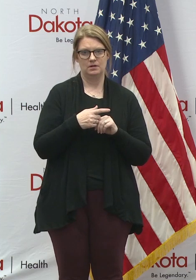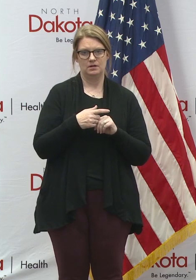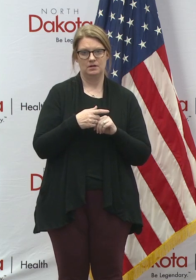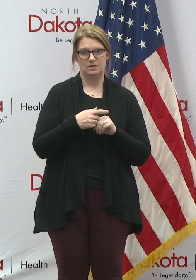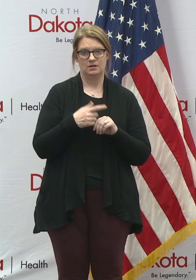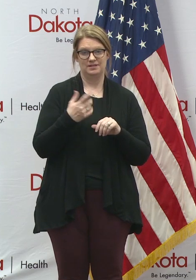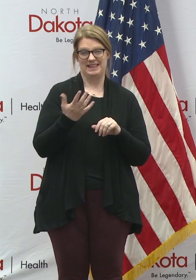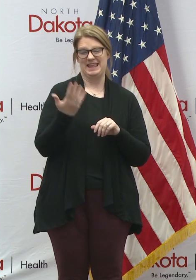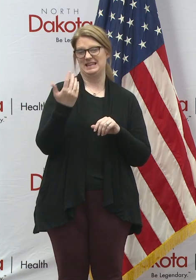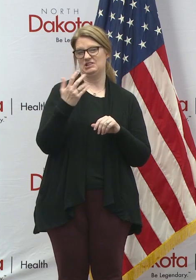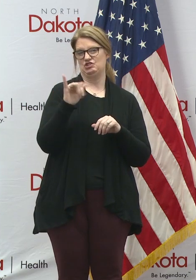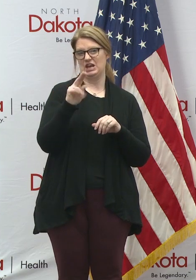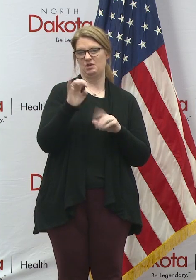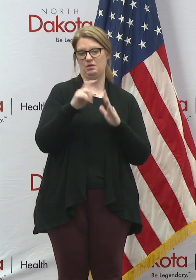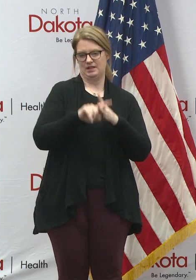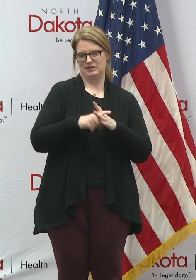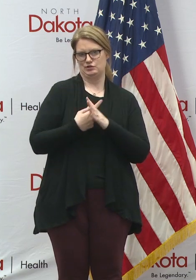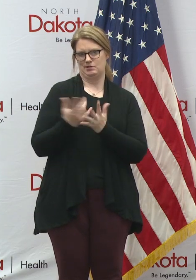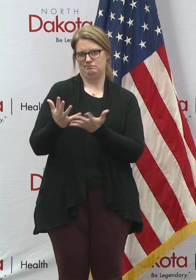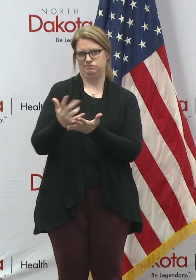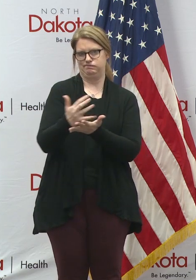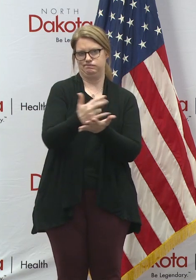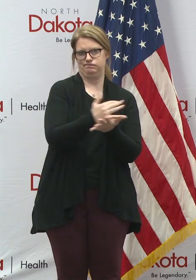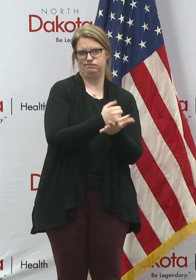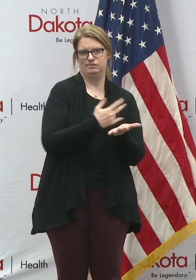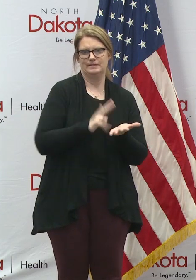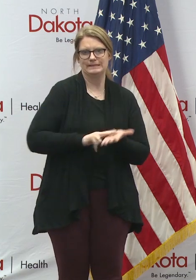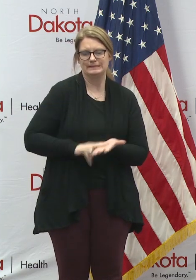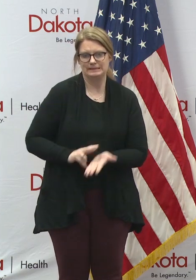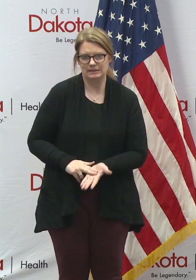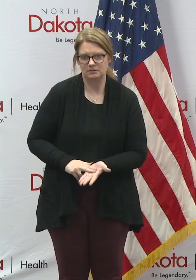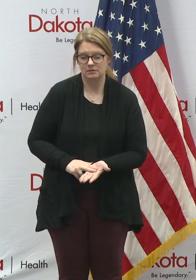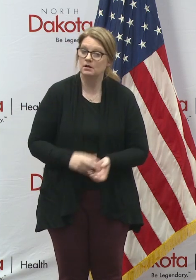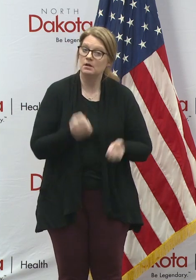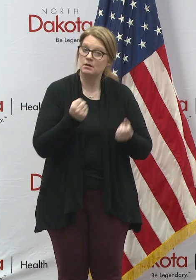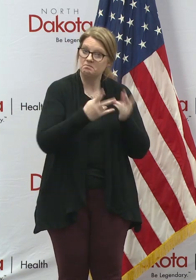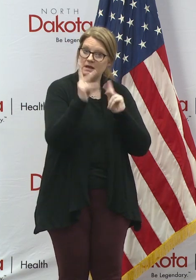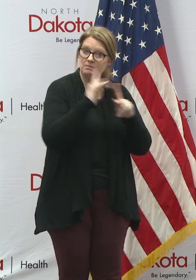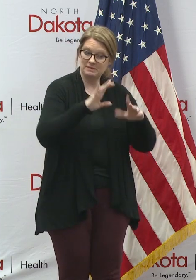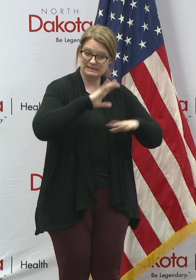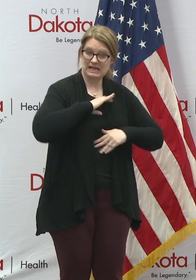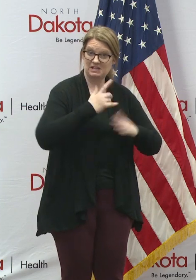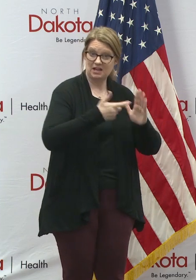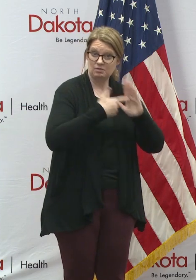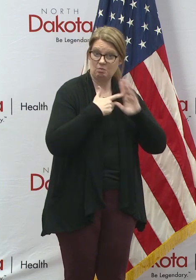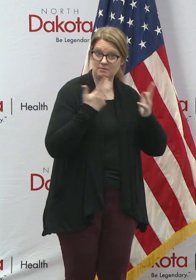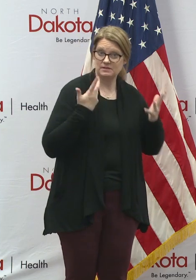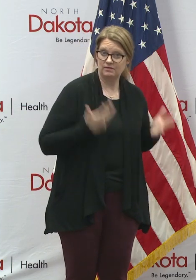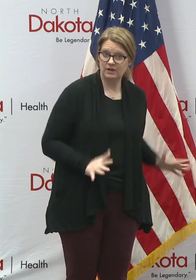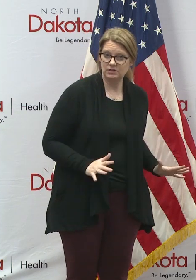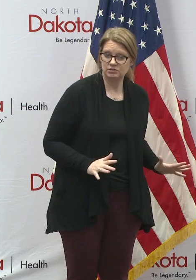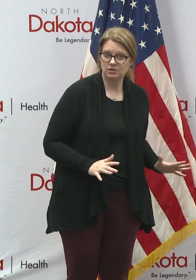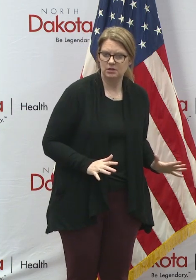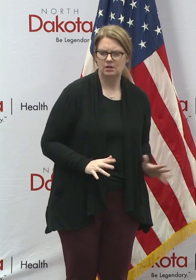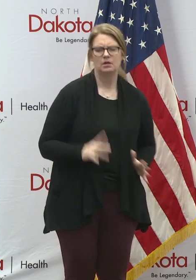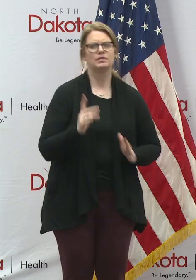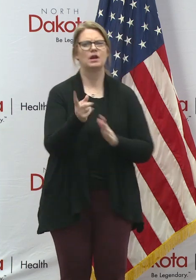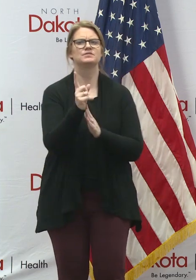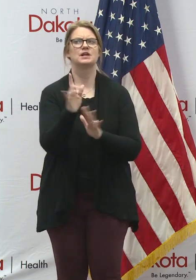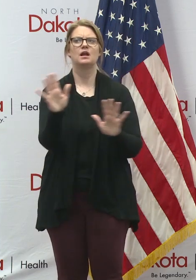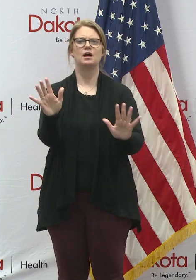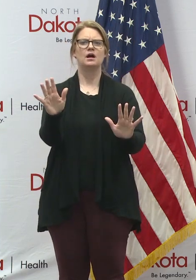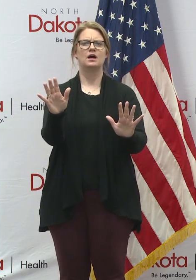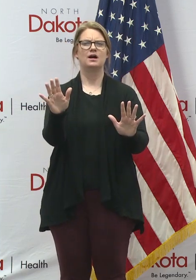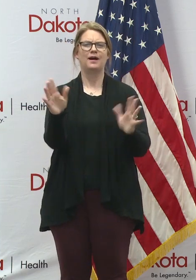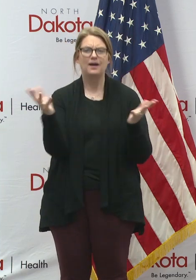them in January. And so, there's a lot of people that have met those requirements already. And to, uh, all of a sudden say, oh, now